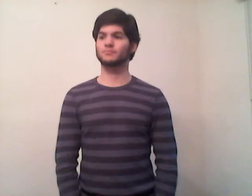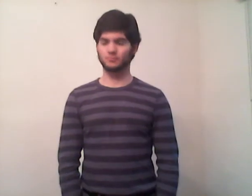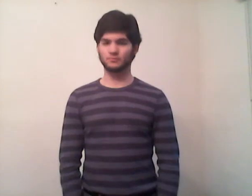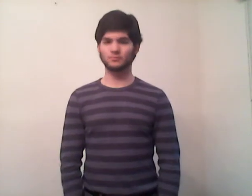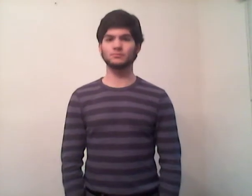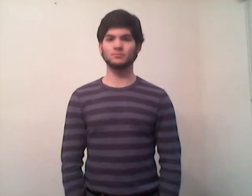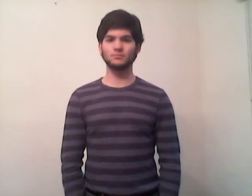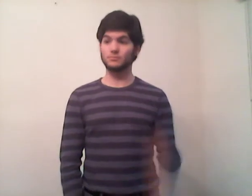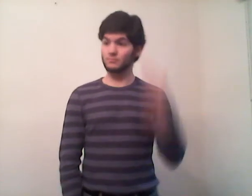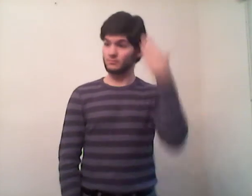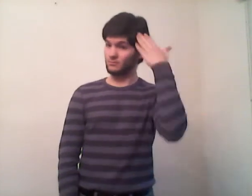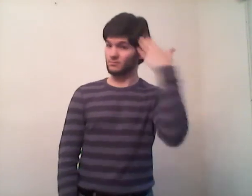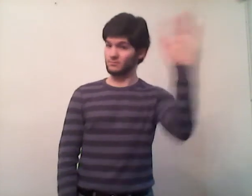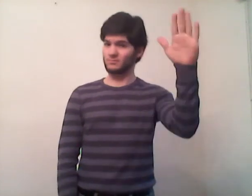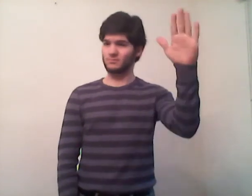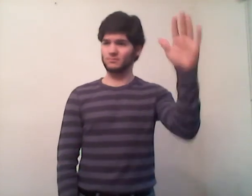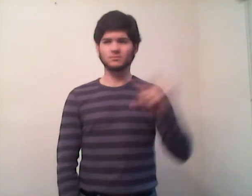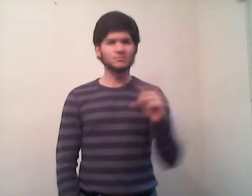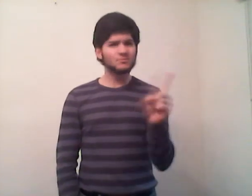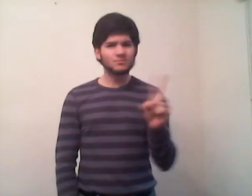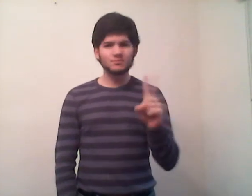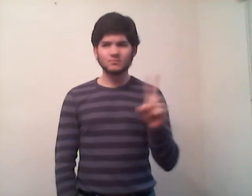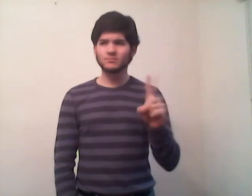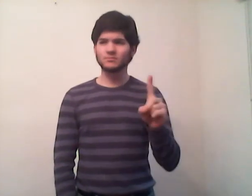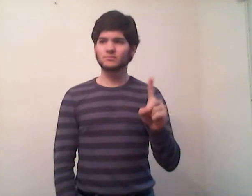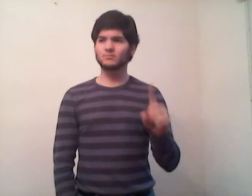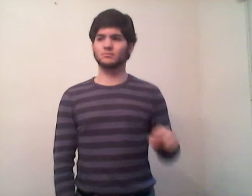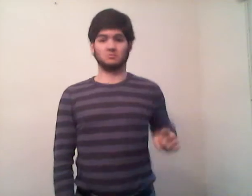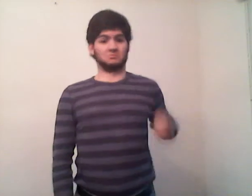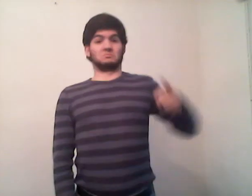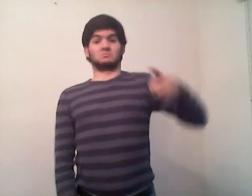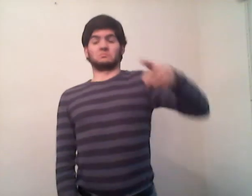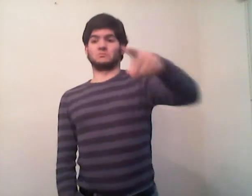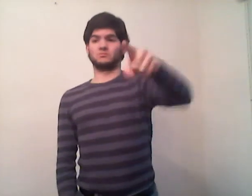So hello from the other side